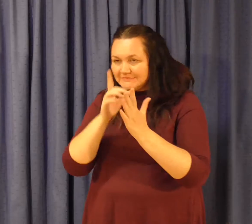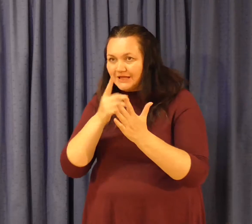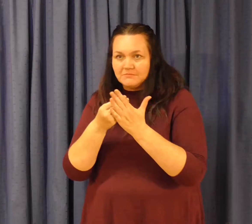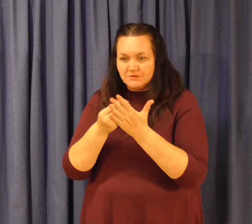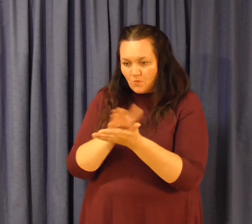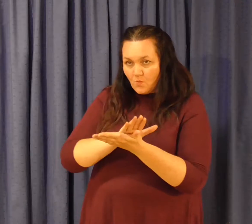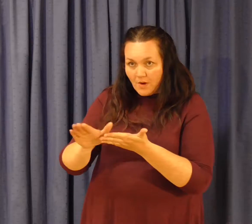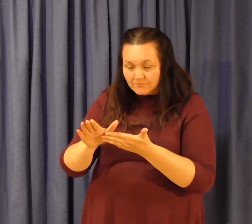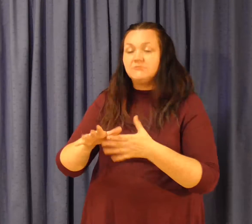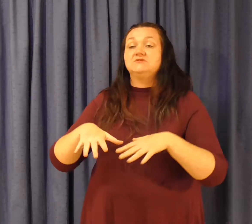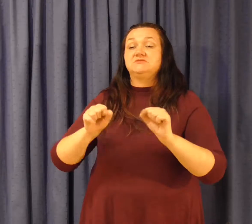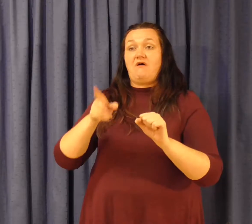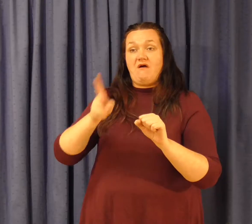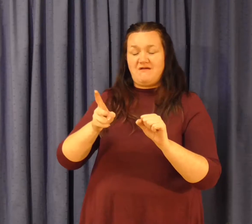This is Michael fixing his tie.